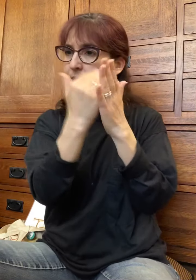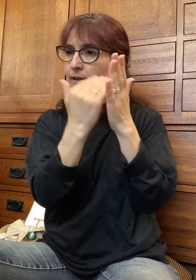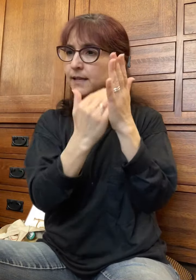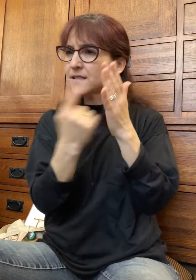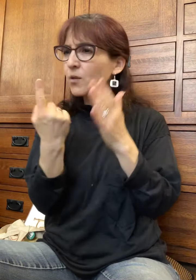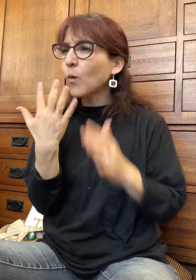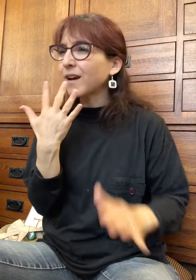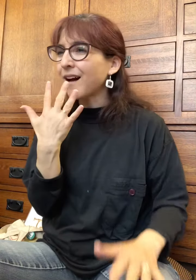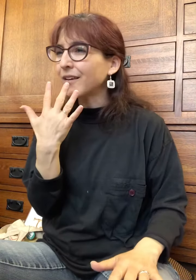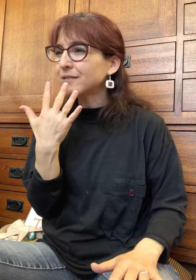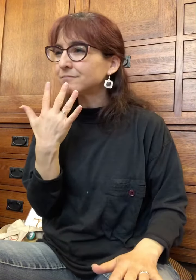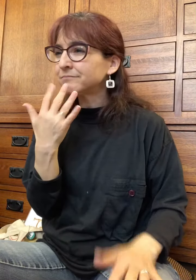a list in one color.